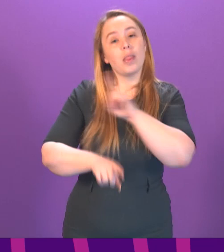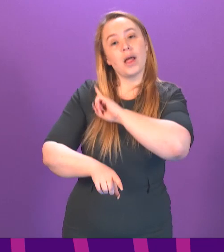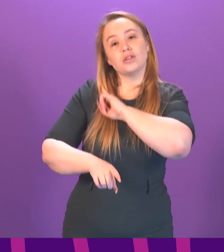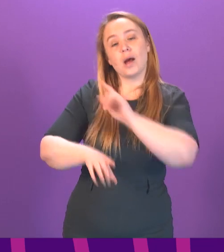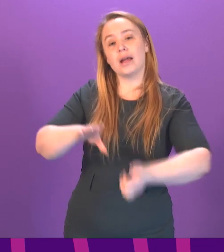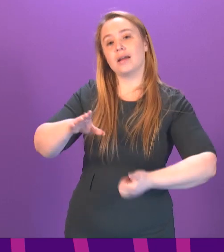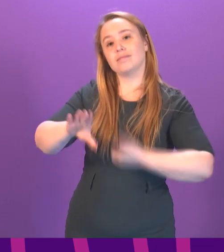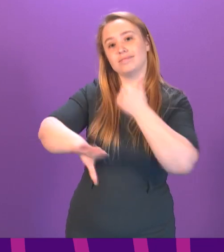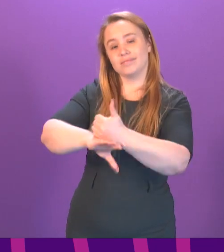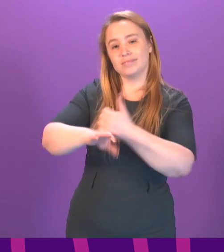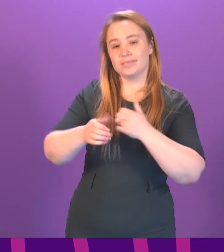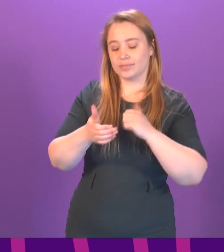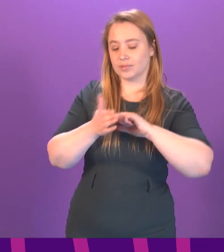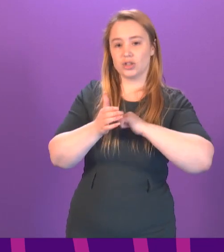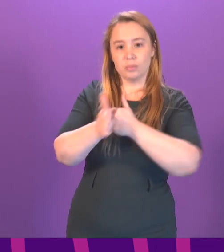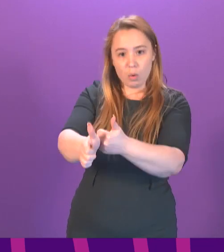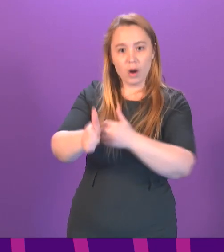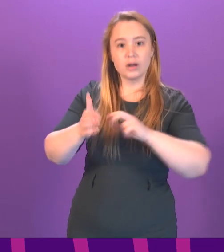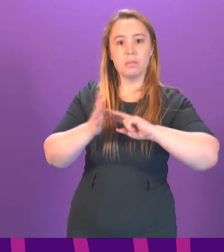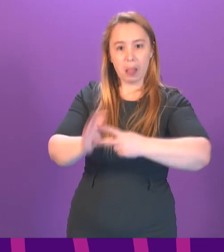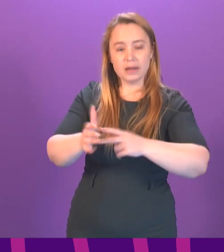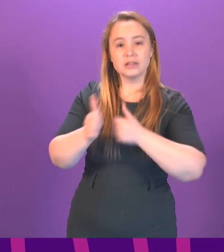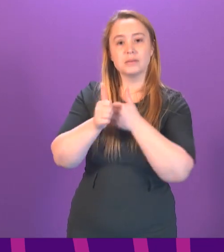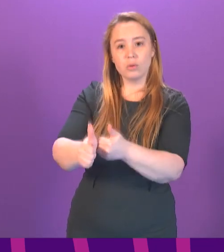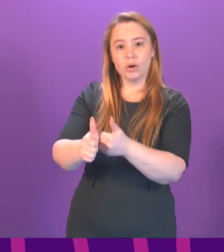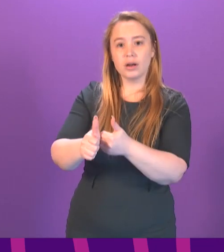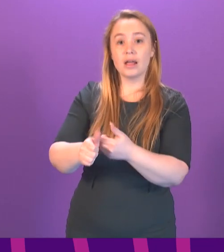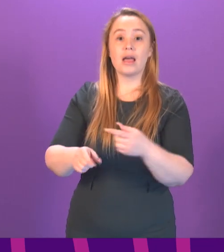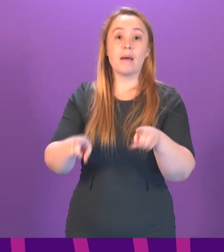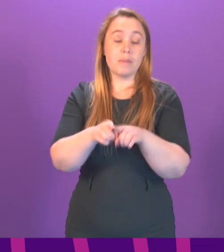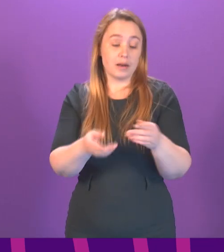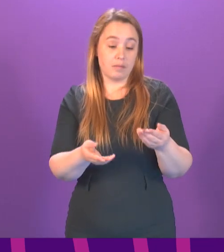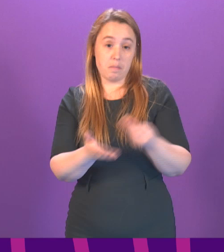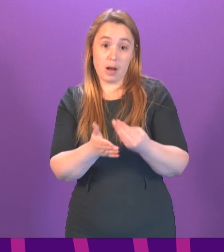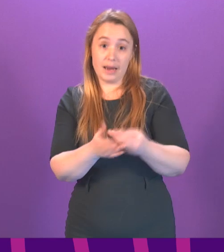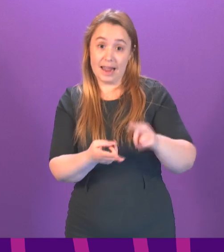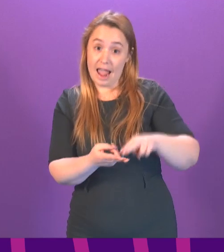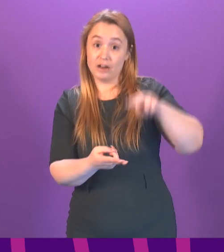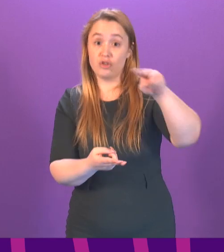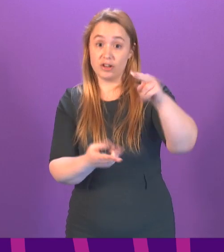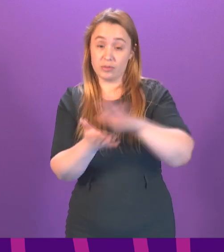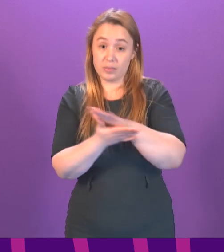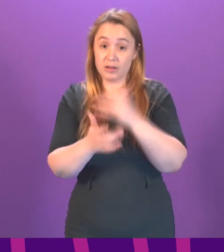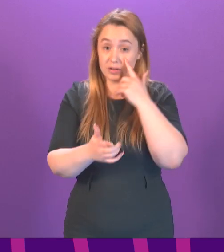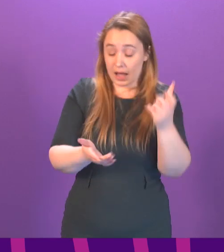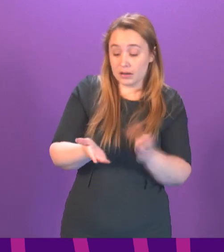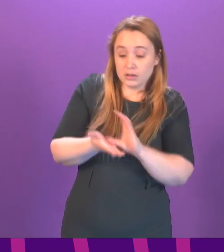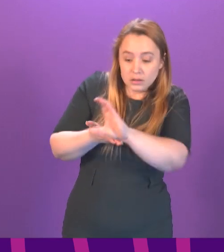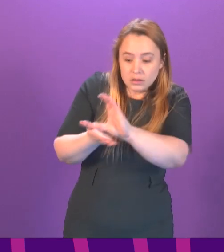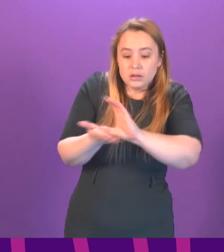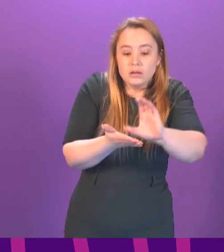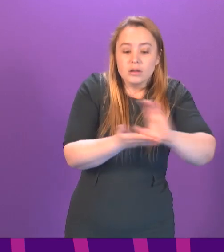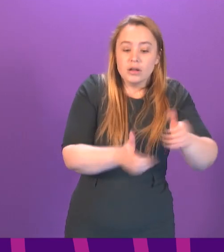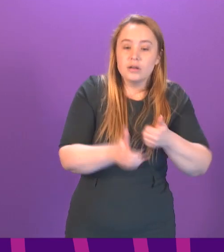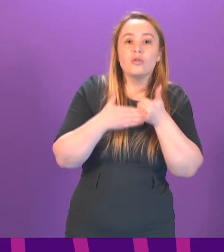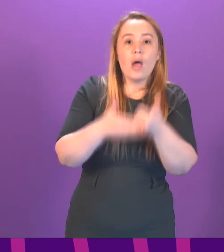councils have been given money and indeed the finance secretary has recently indicated an increase in that money to use at their discretion for businesses